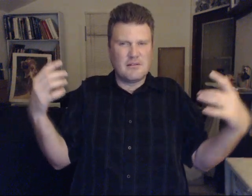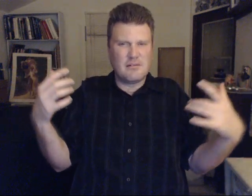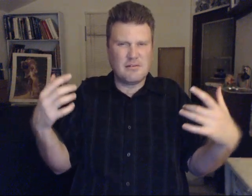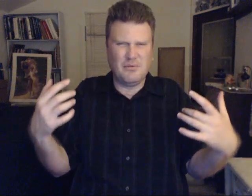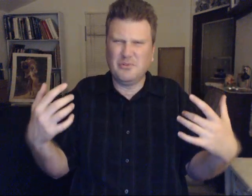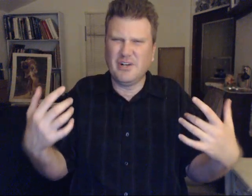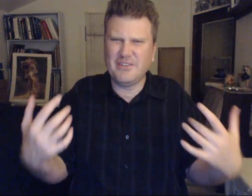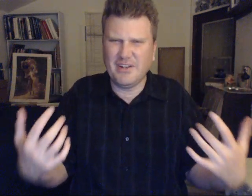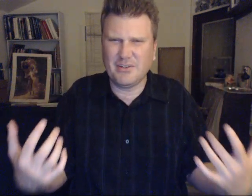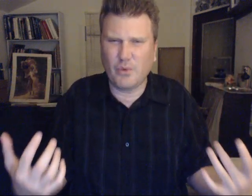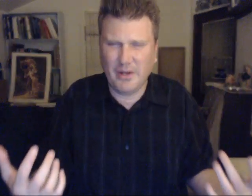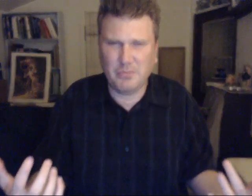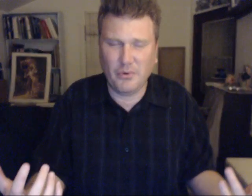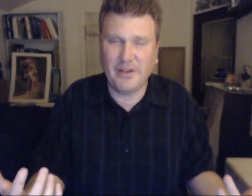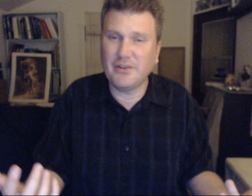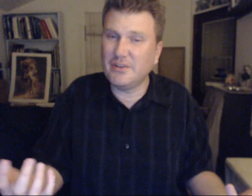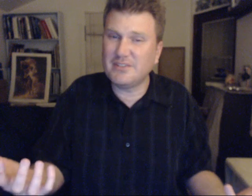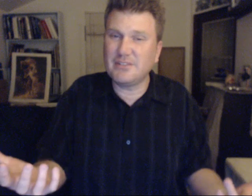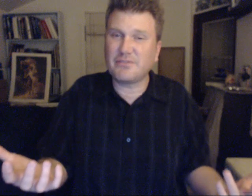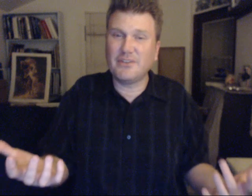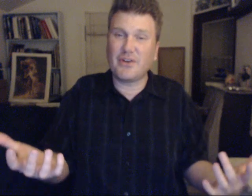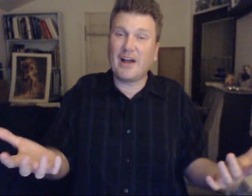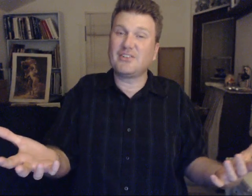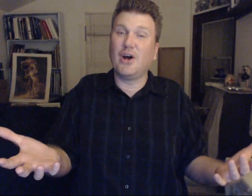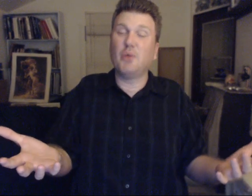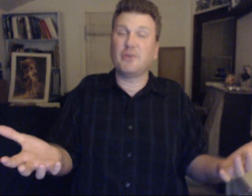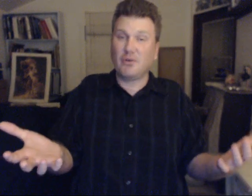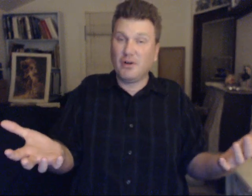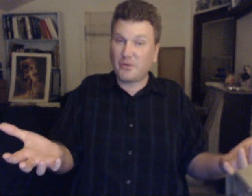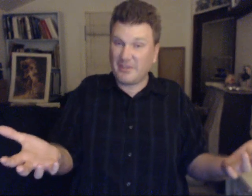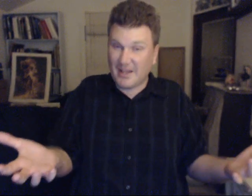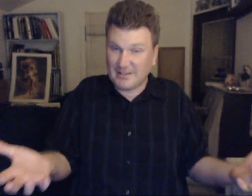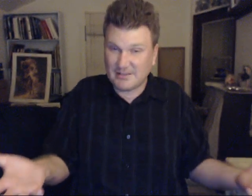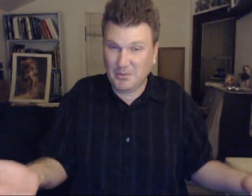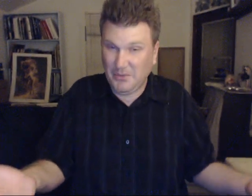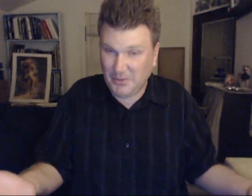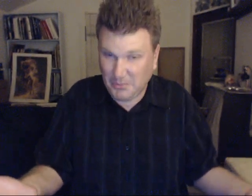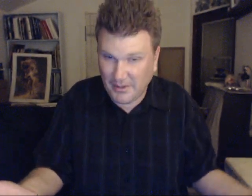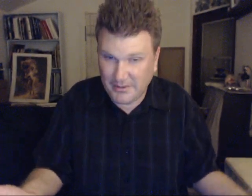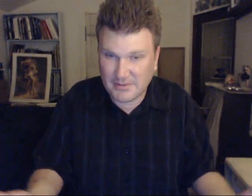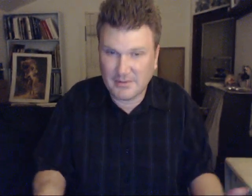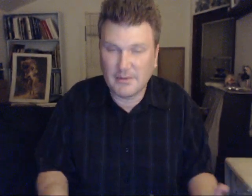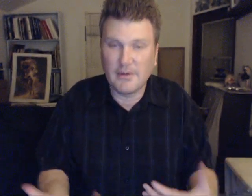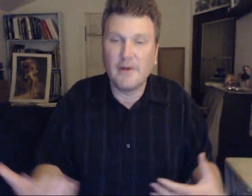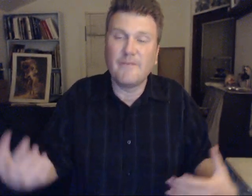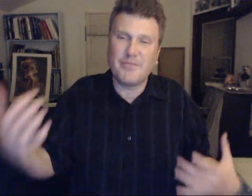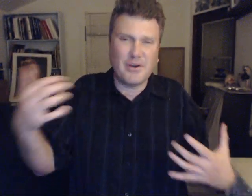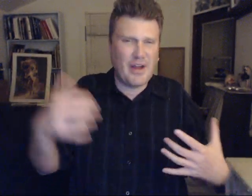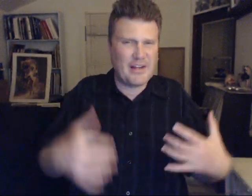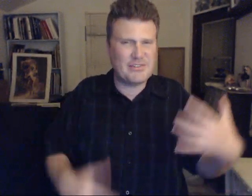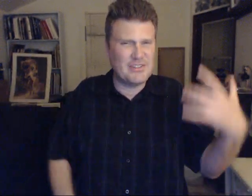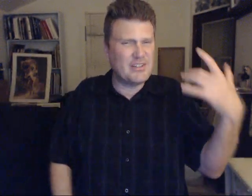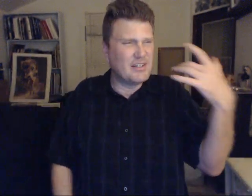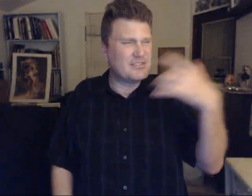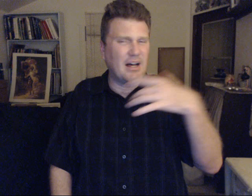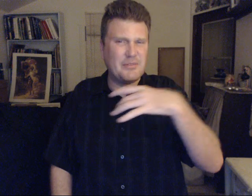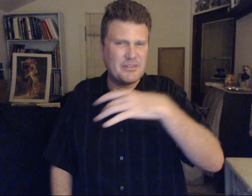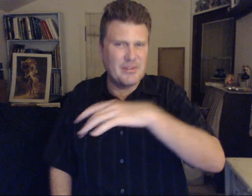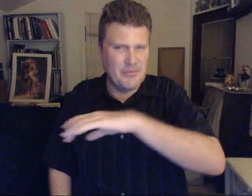We realize. That is quite important. And your ET friends. Are actually helping. Along with that. Not. You'd be surprised. They are actually. Stopping some of